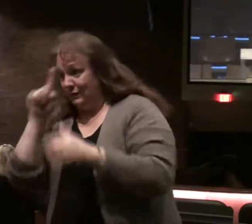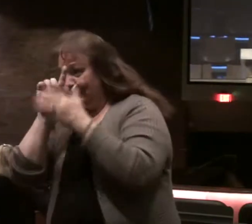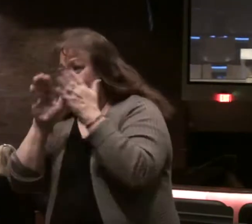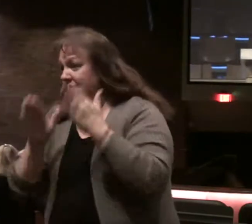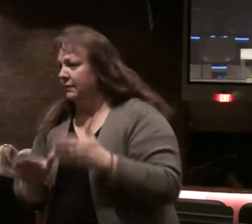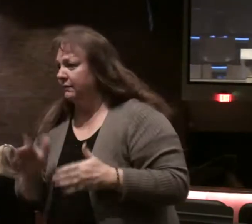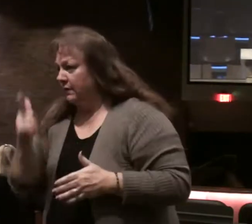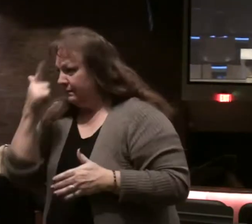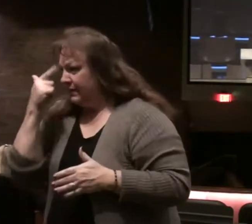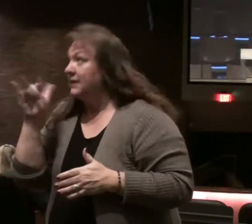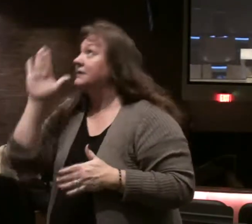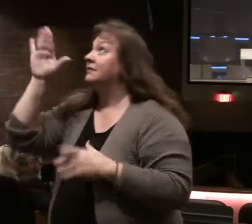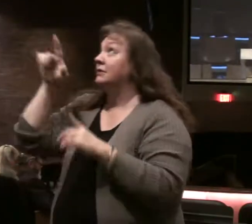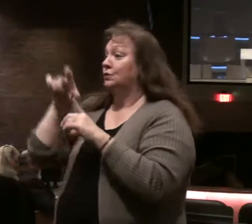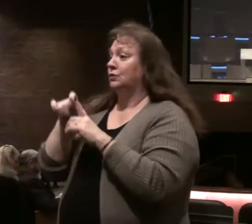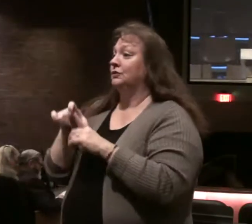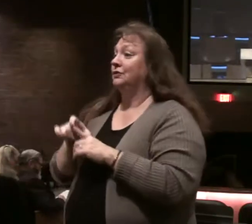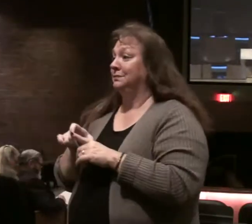a believer because of the word